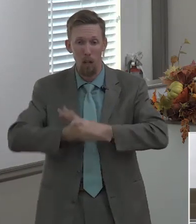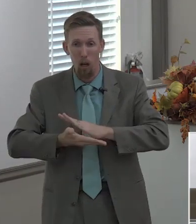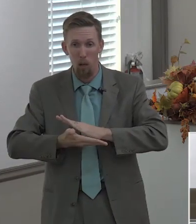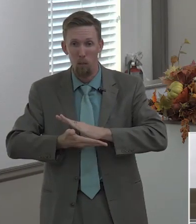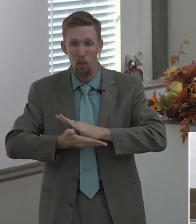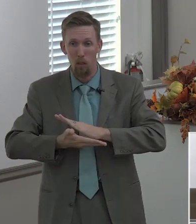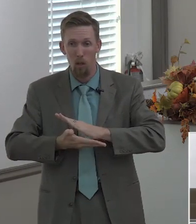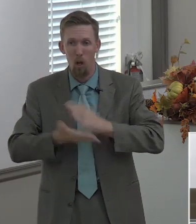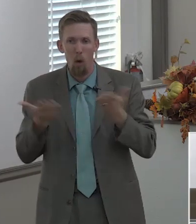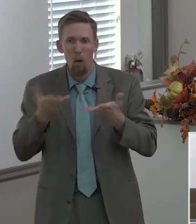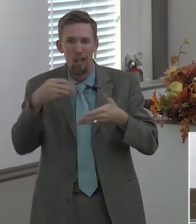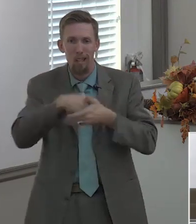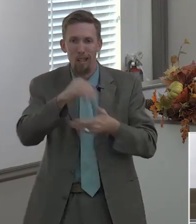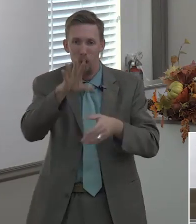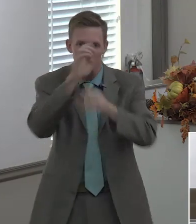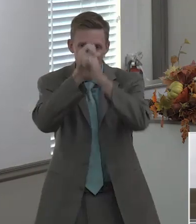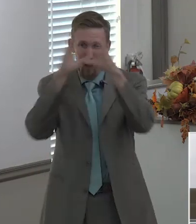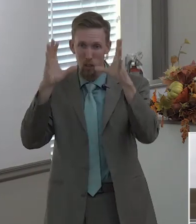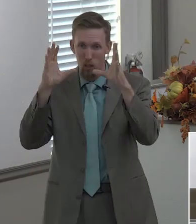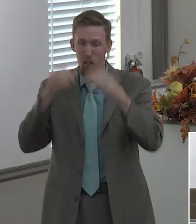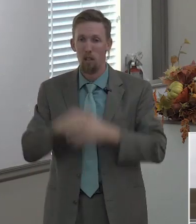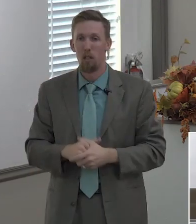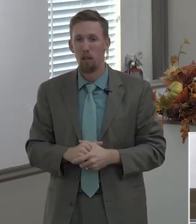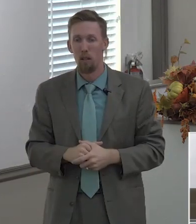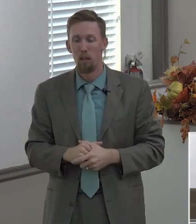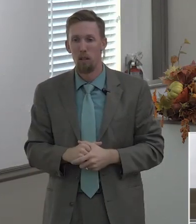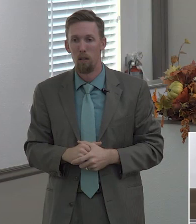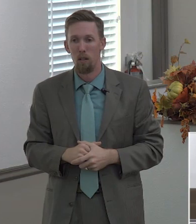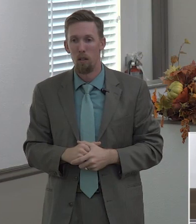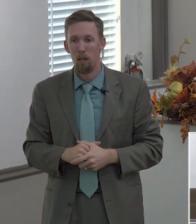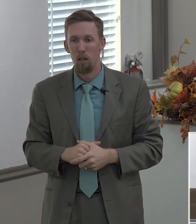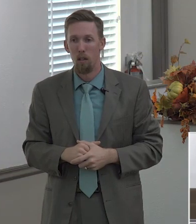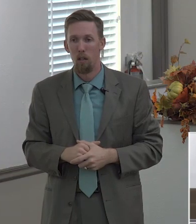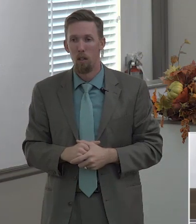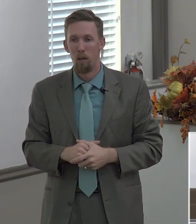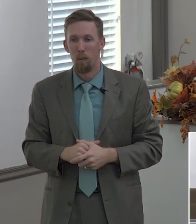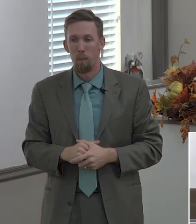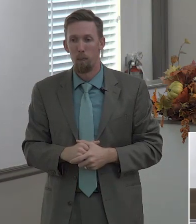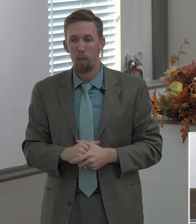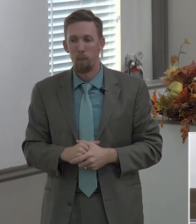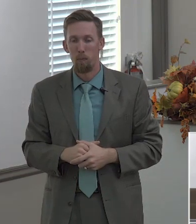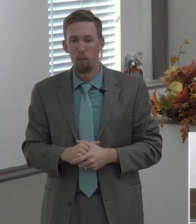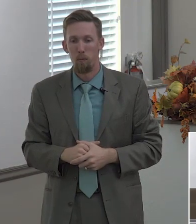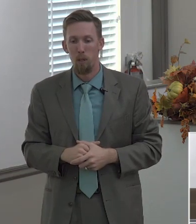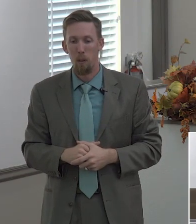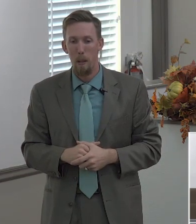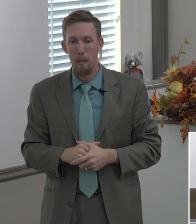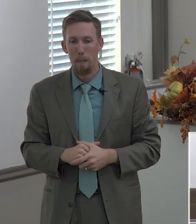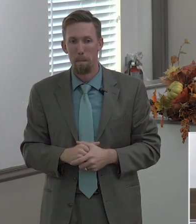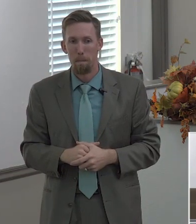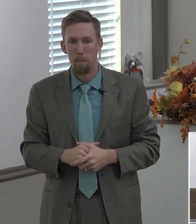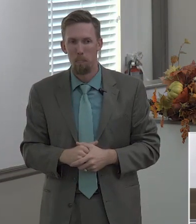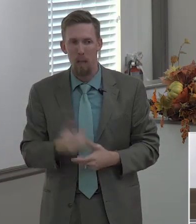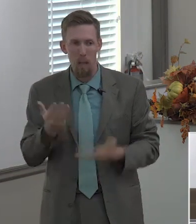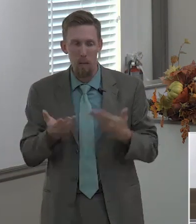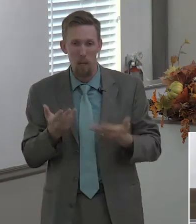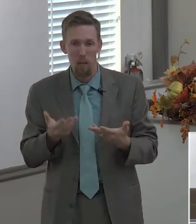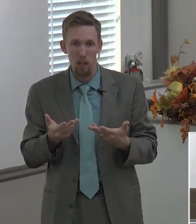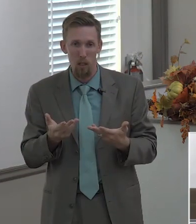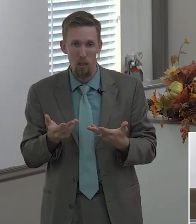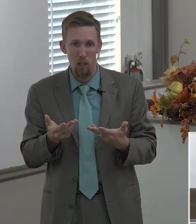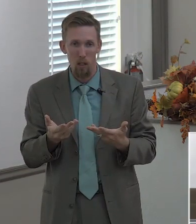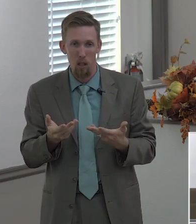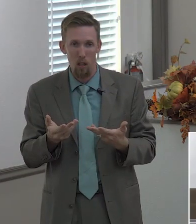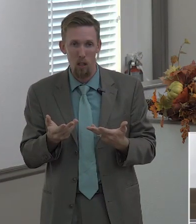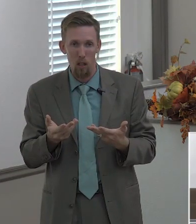in your vision that god gives to you is there a vision to